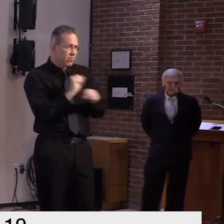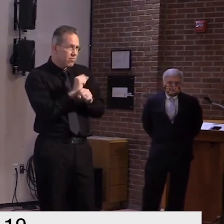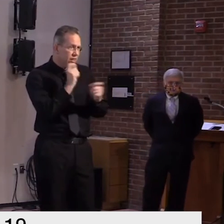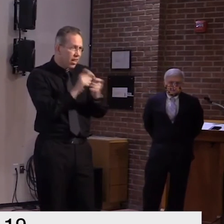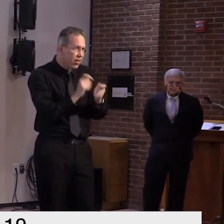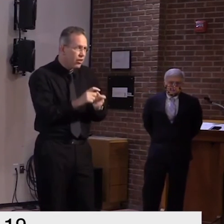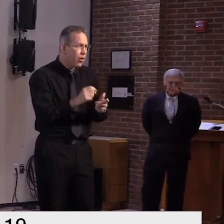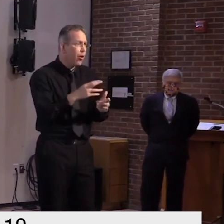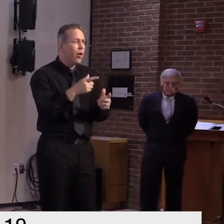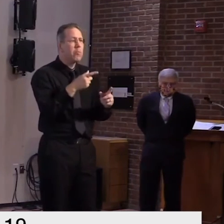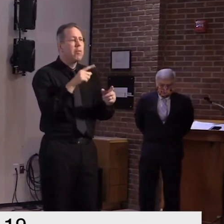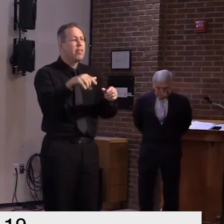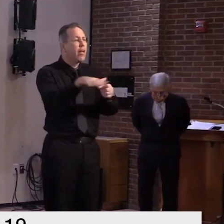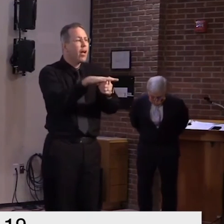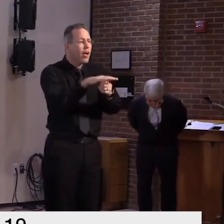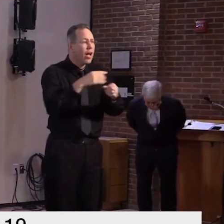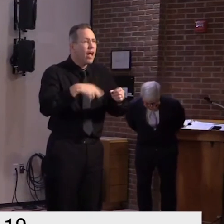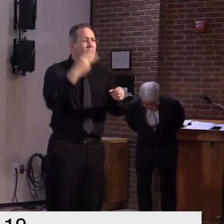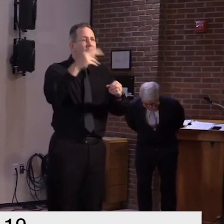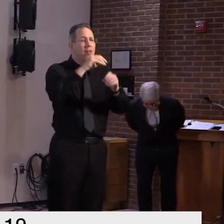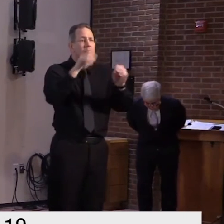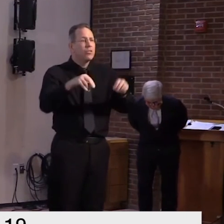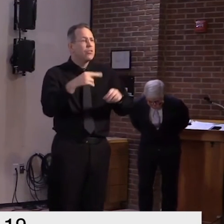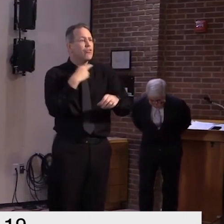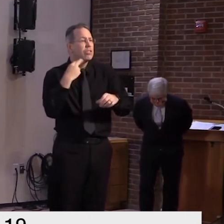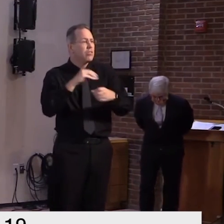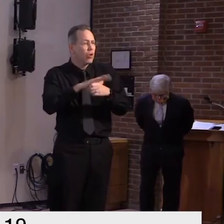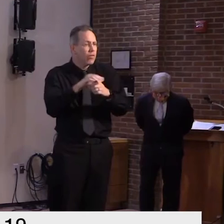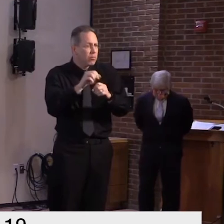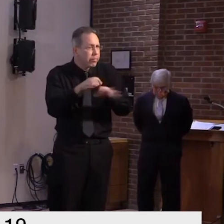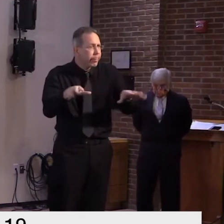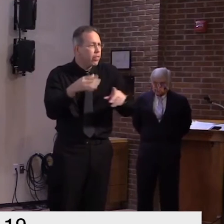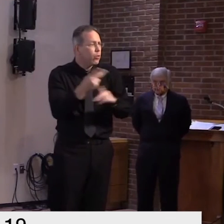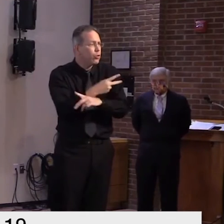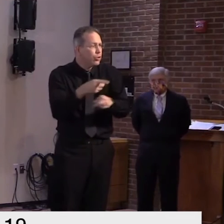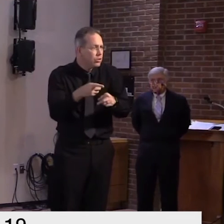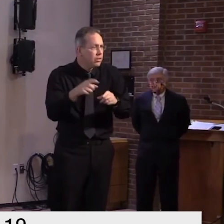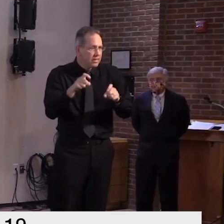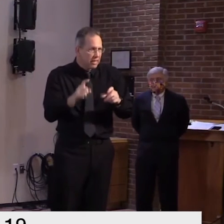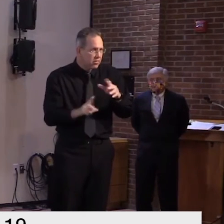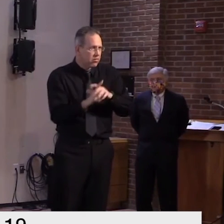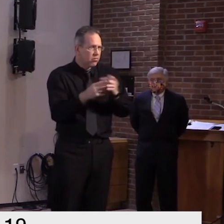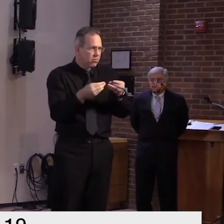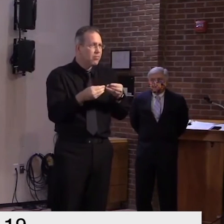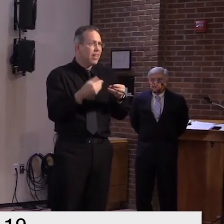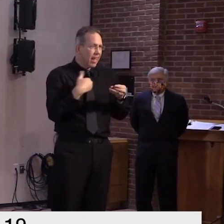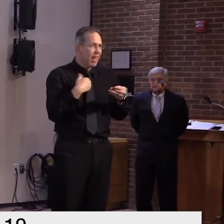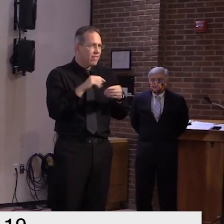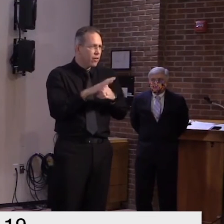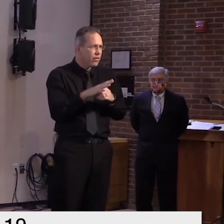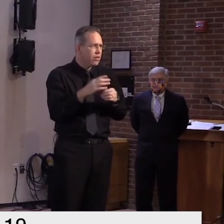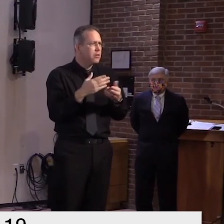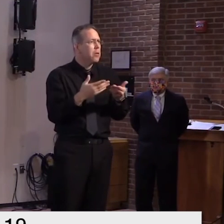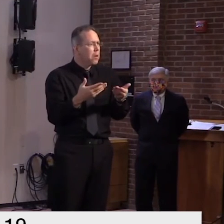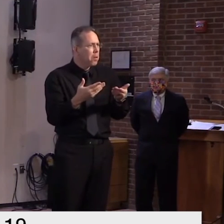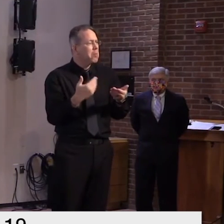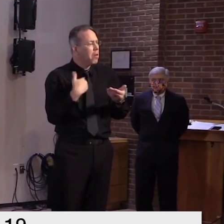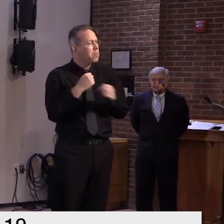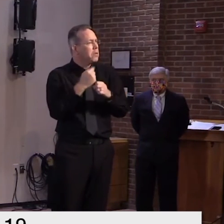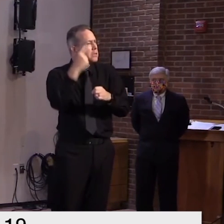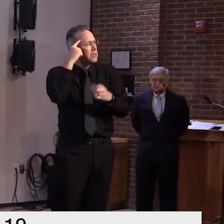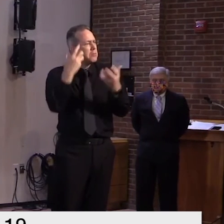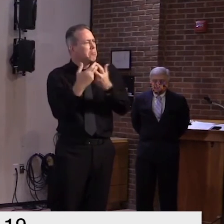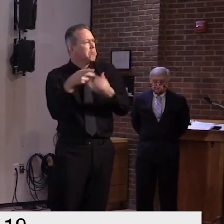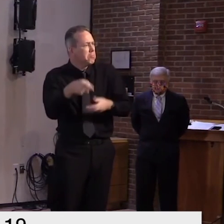but i'd like to know those things and i certainly would not mind seeing what kind of data they get to